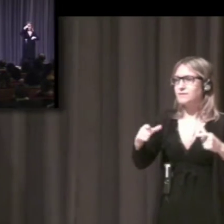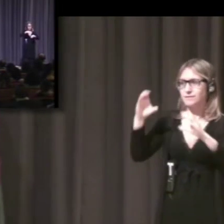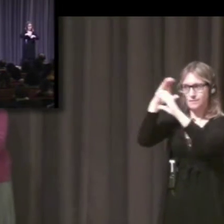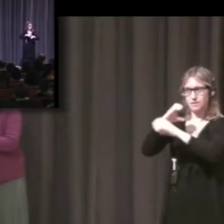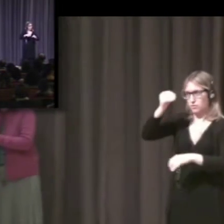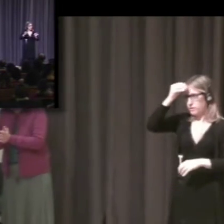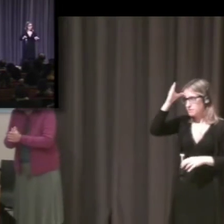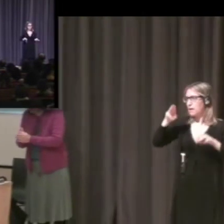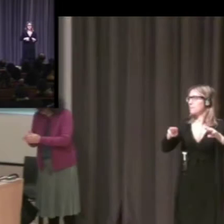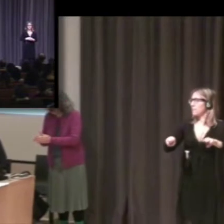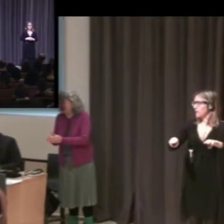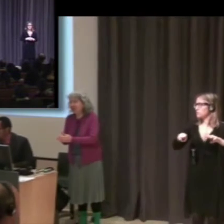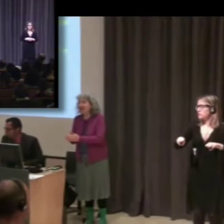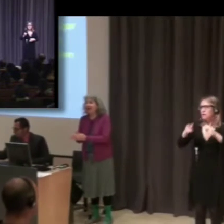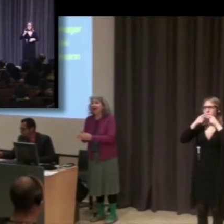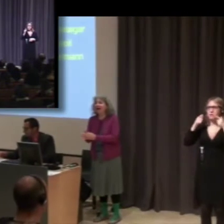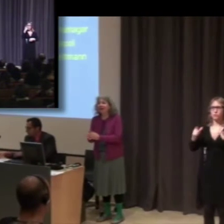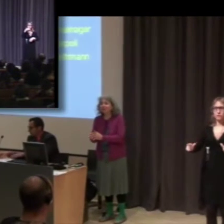one of us is a pediatrician.